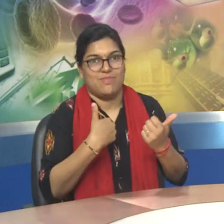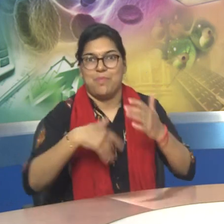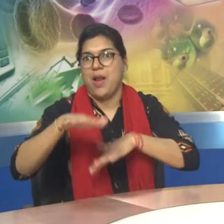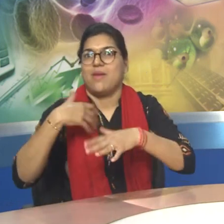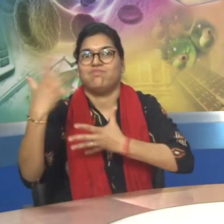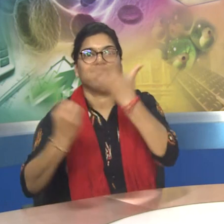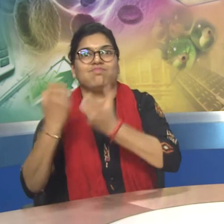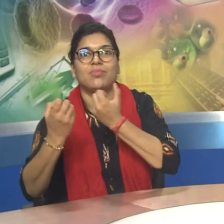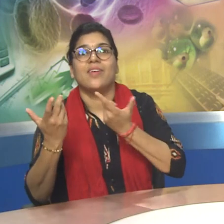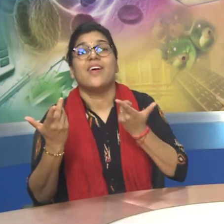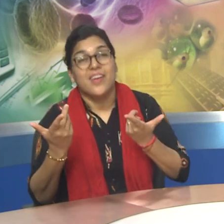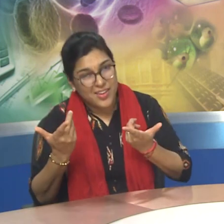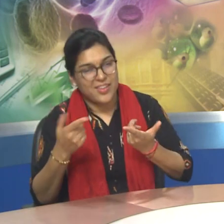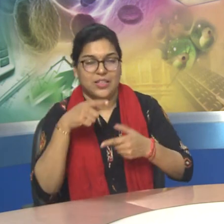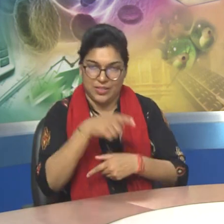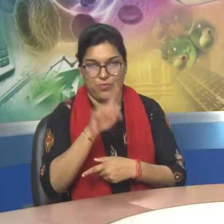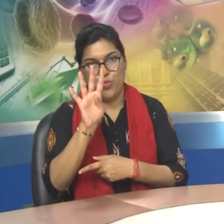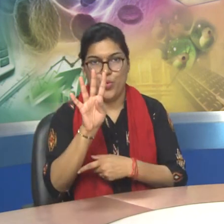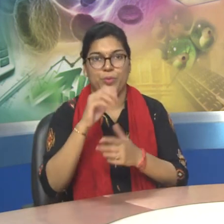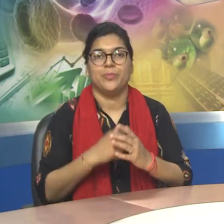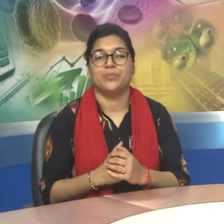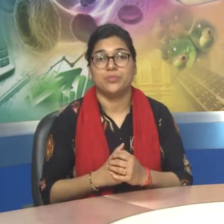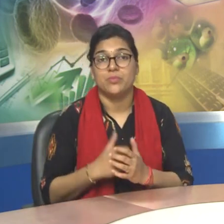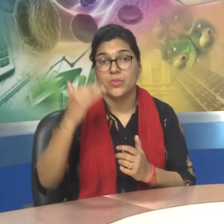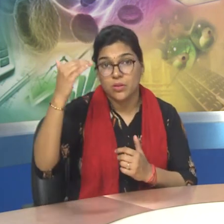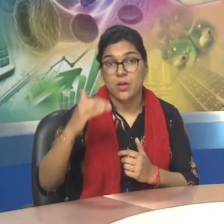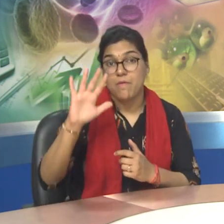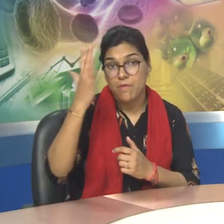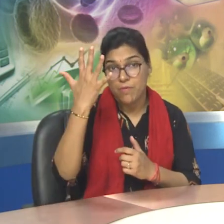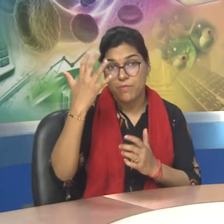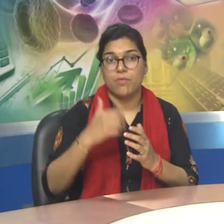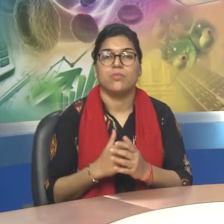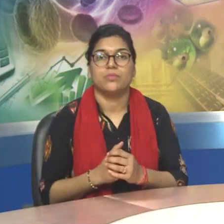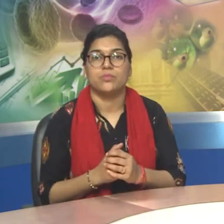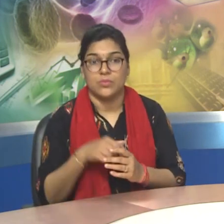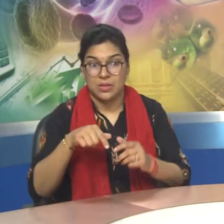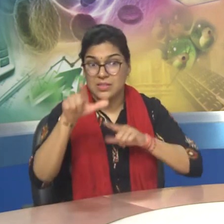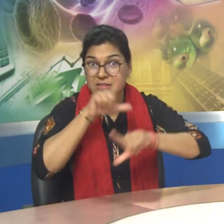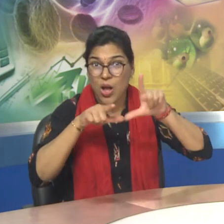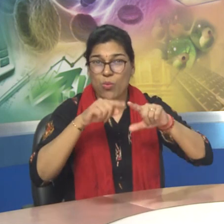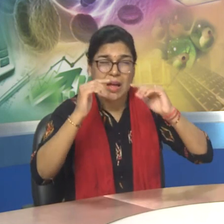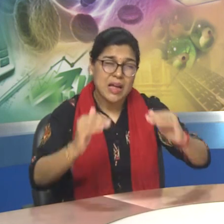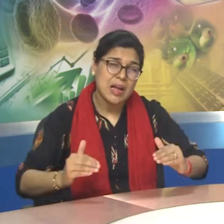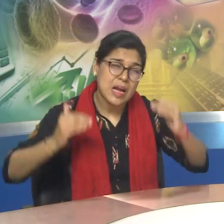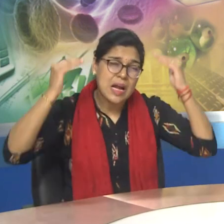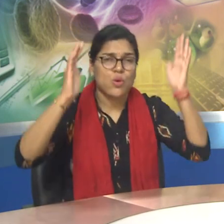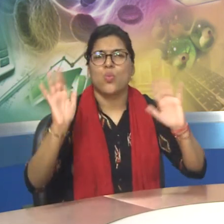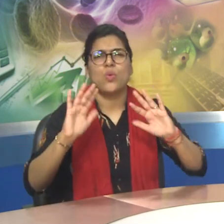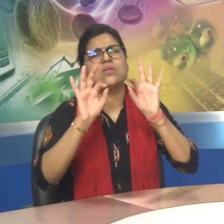Point 5 Language is simple and designed to meet a